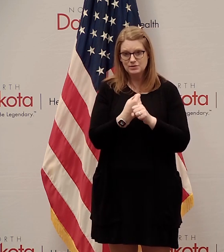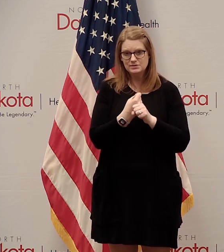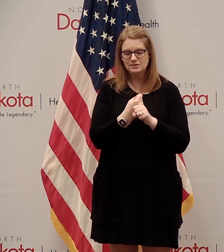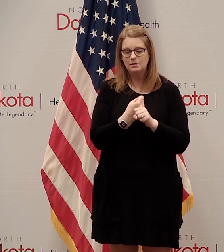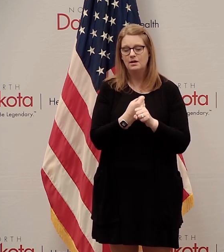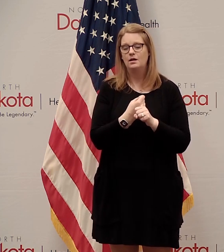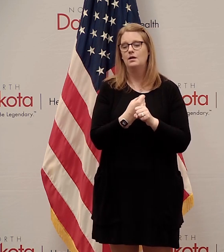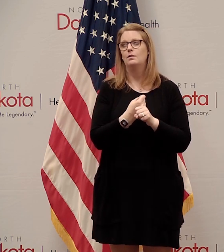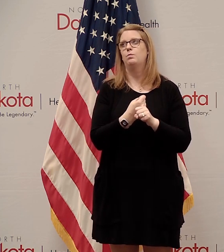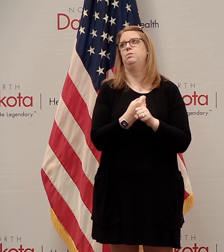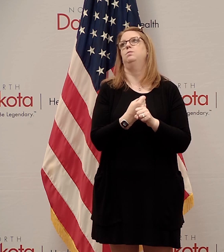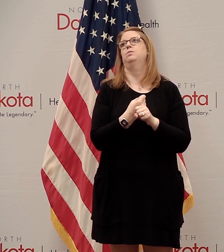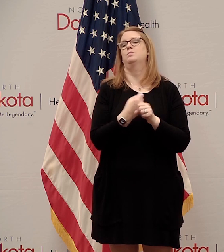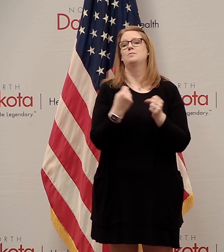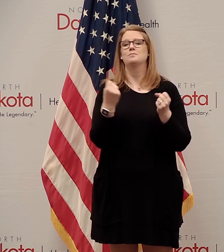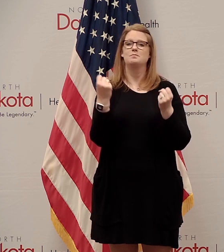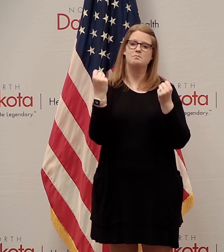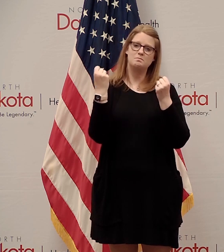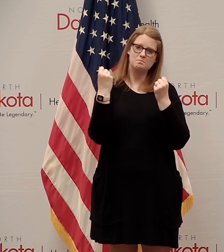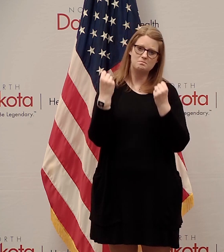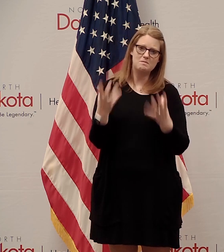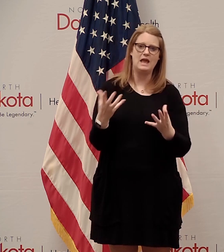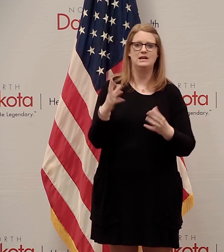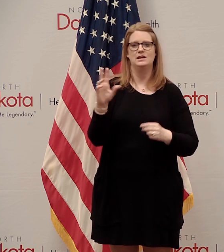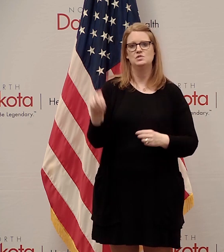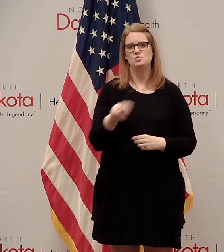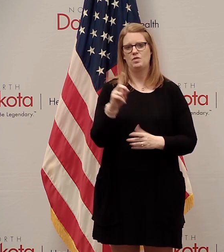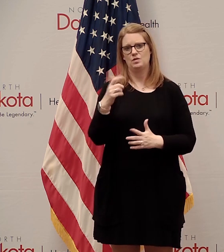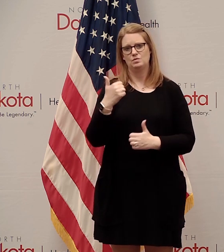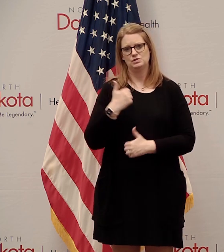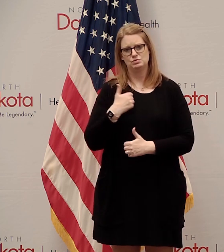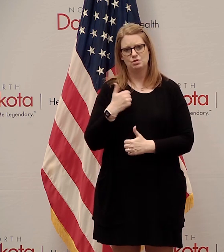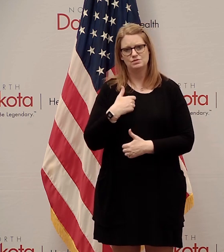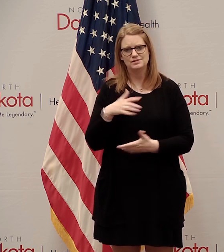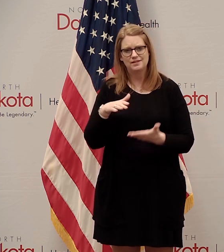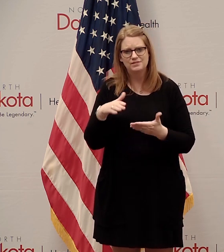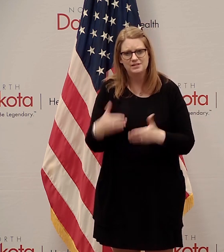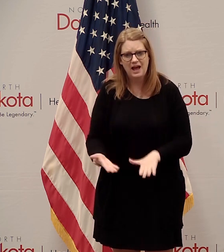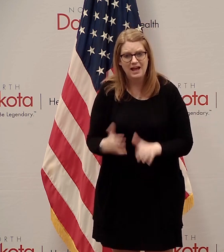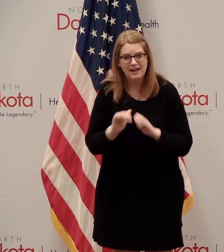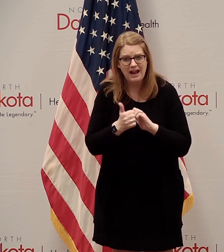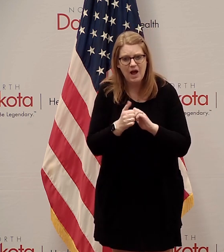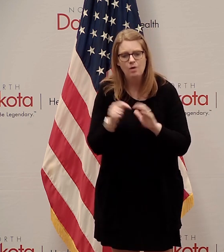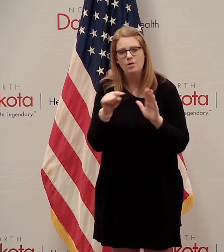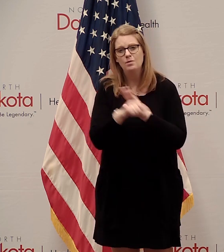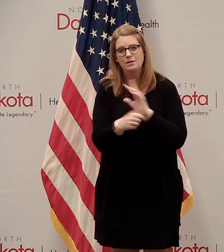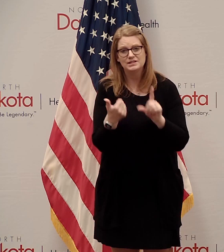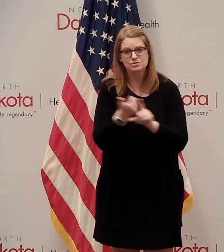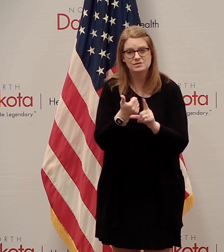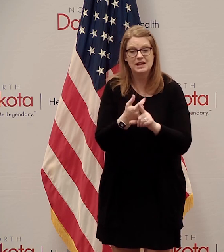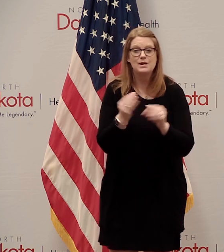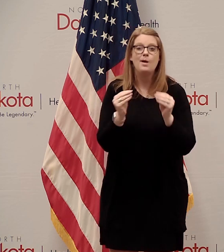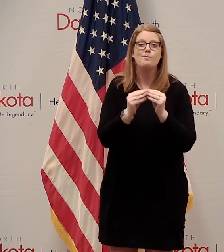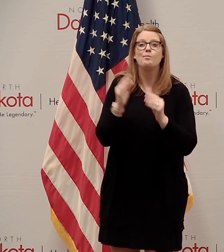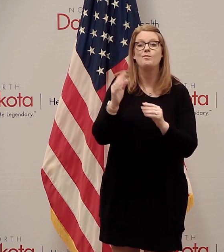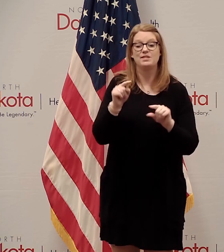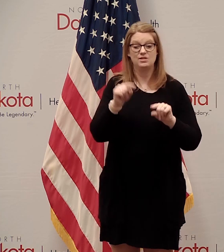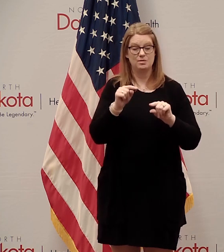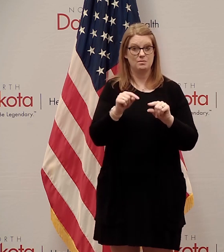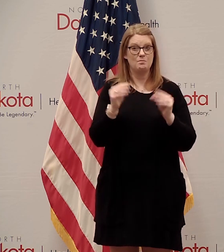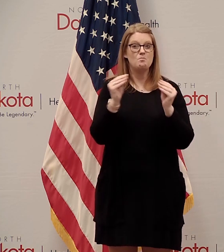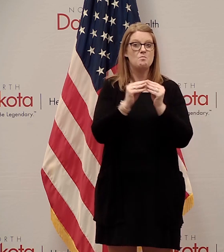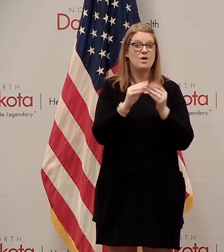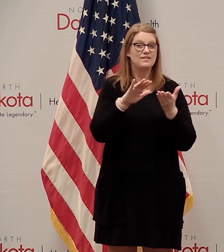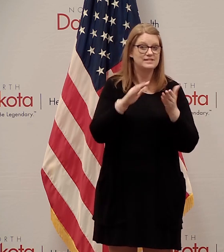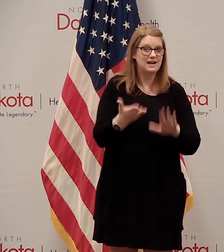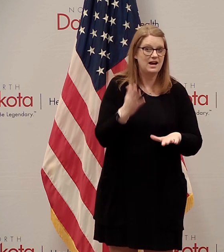North Dakota soldiers to suicide than we have to to combat. And that's why it's important for us